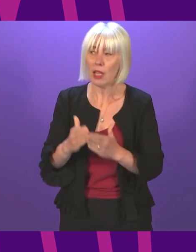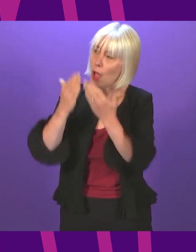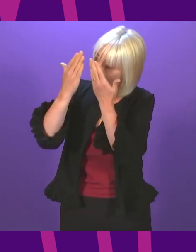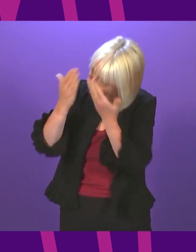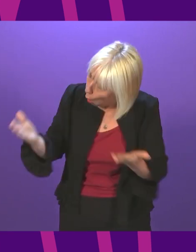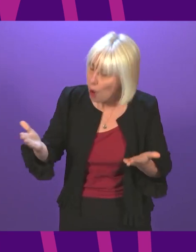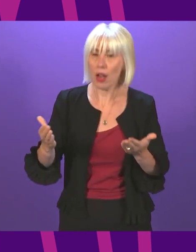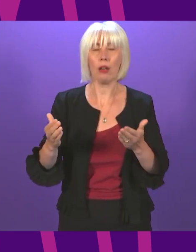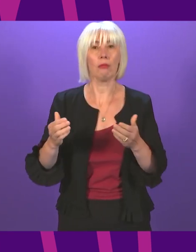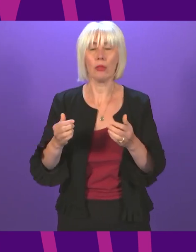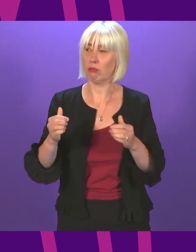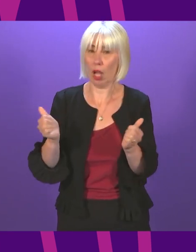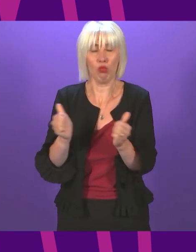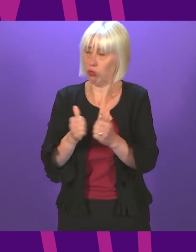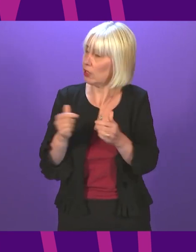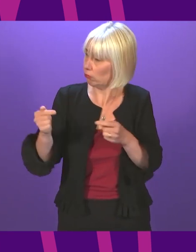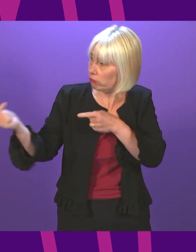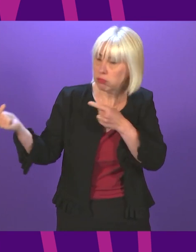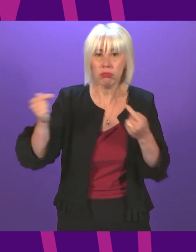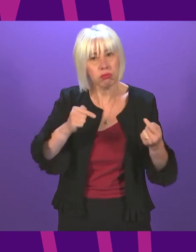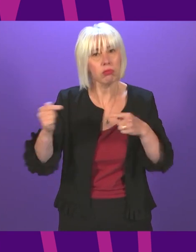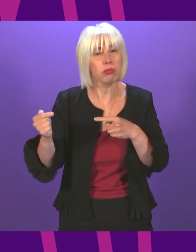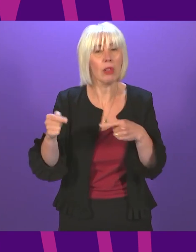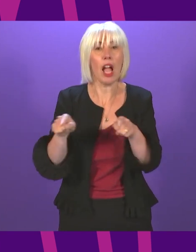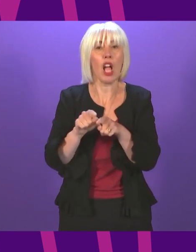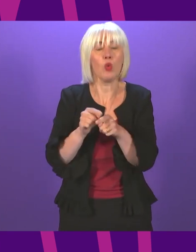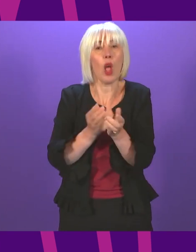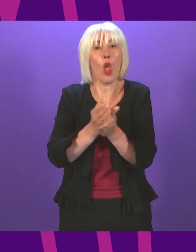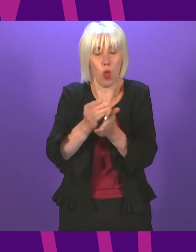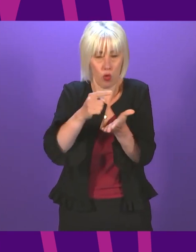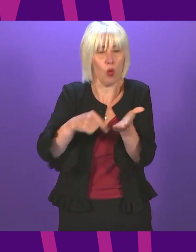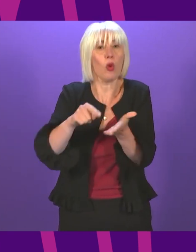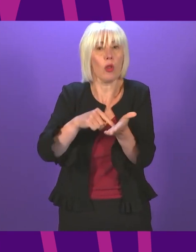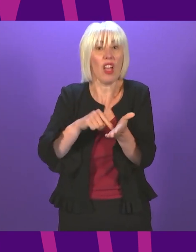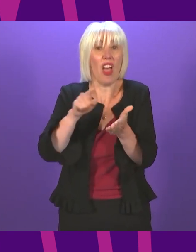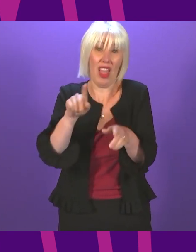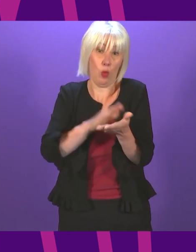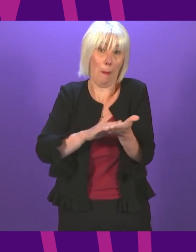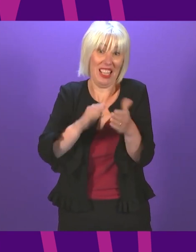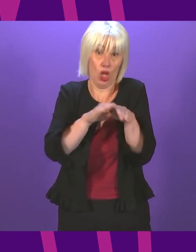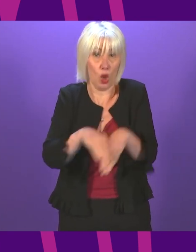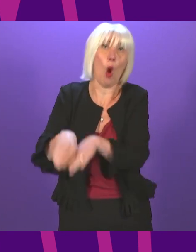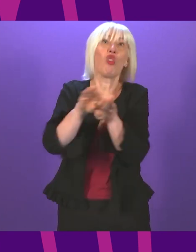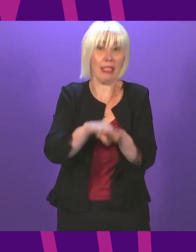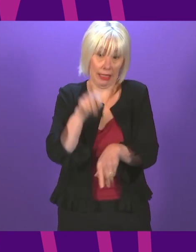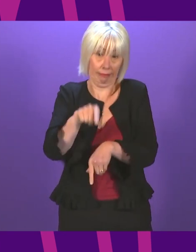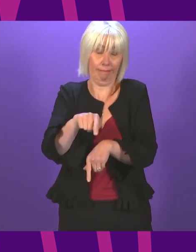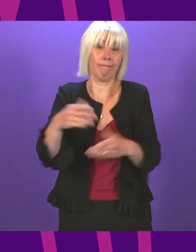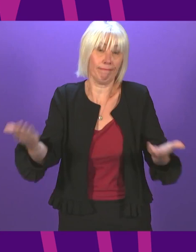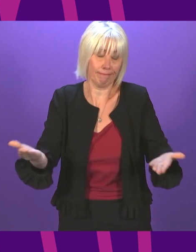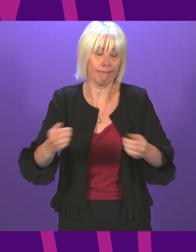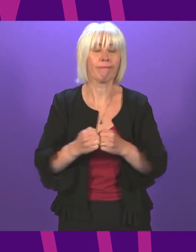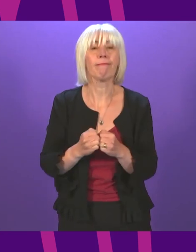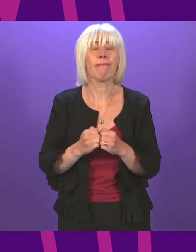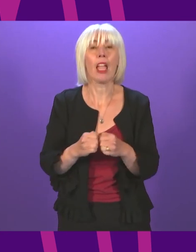debated, and of course resolved through the ballot box, is of course the essence of democracy. But we also have a duty to